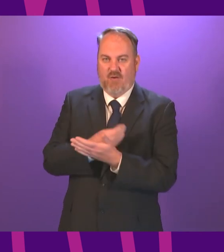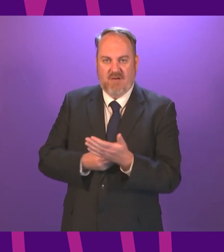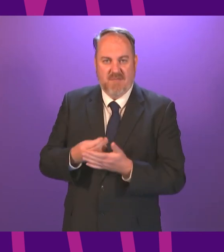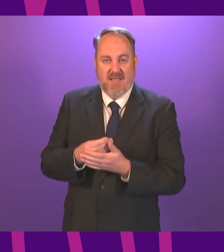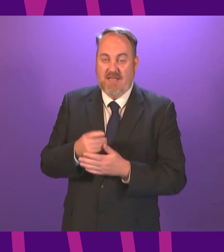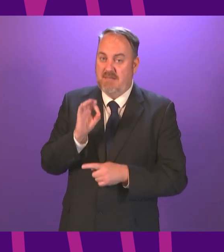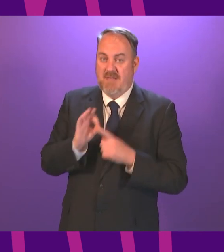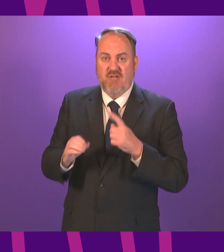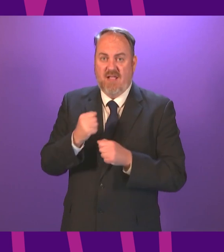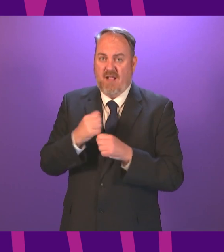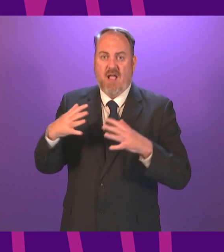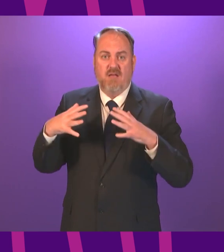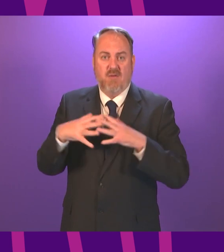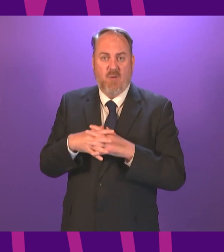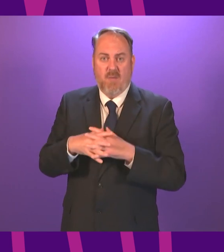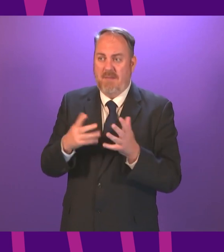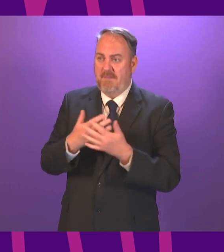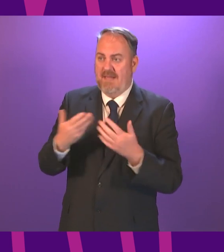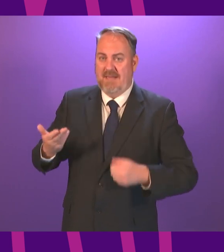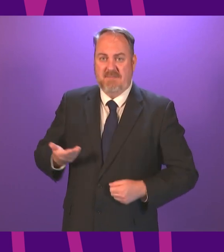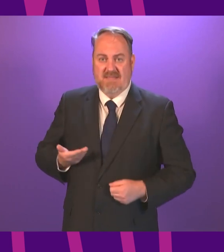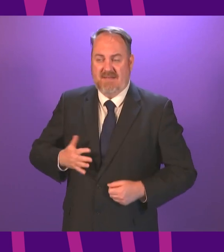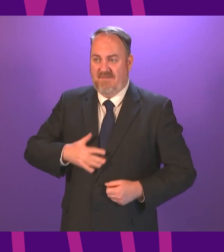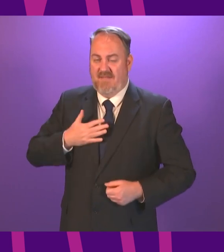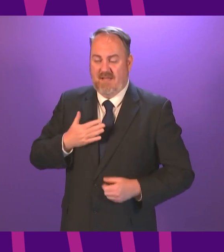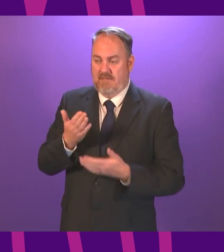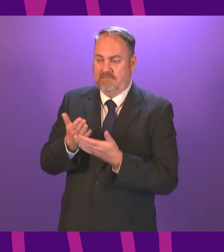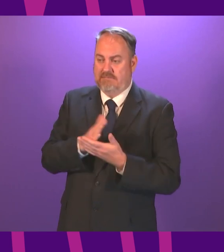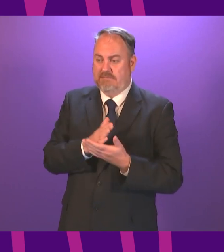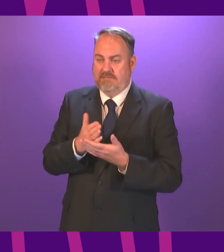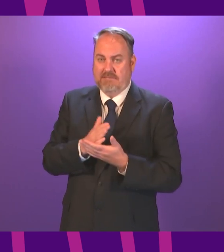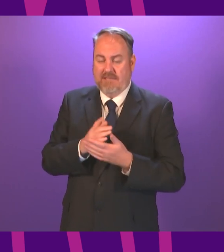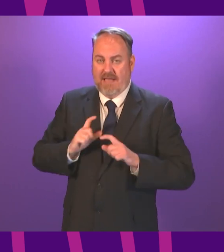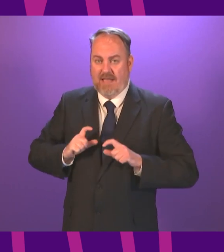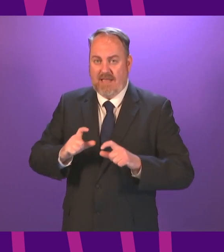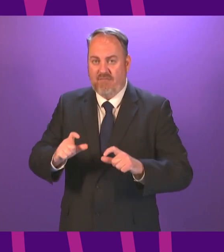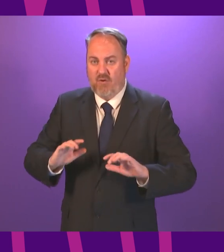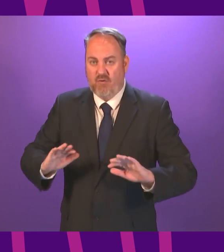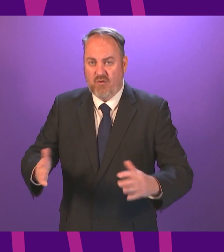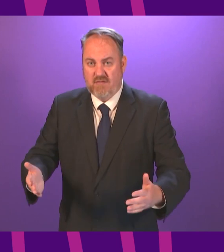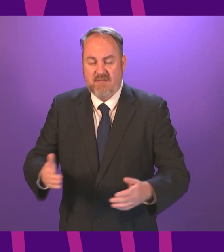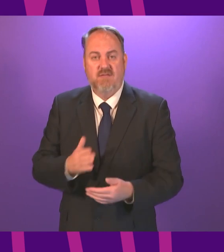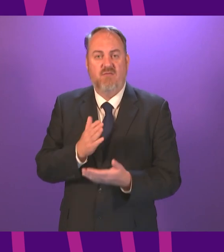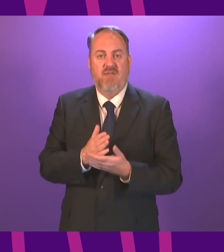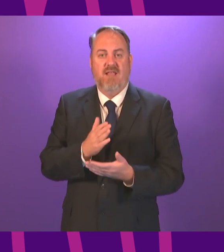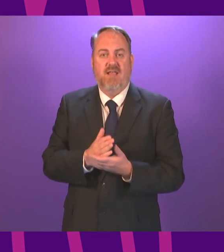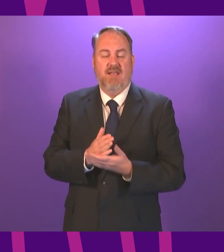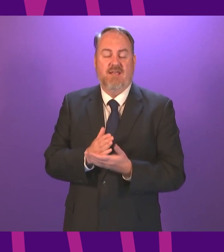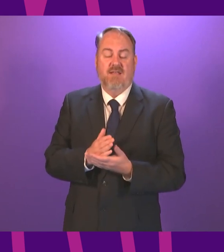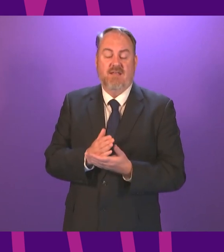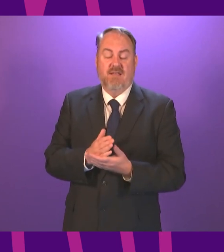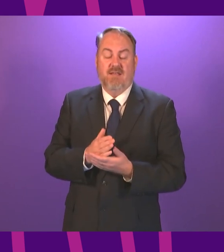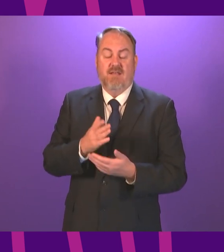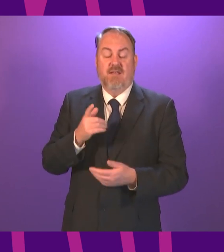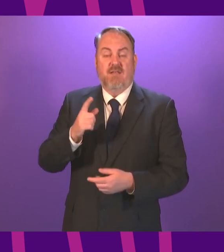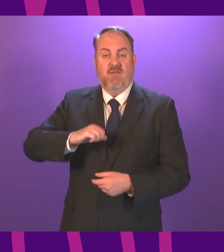struggling to survive therefore to echo what has already been said loudly and clearly by the Scottish